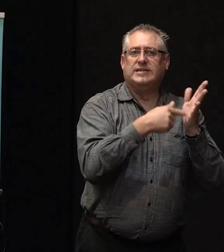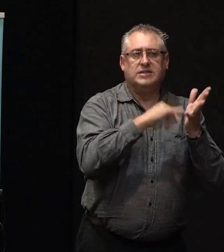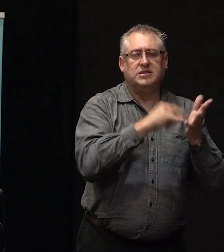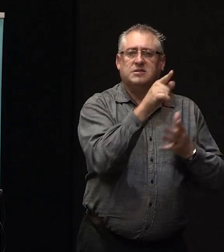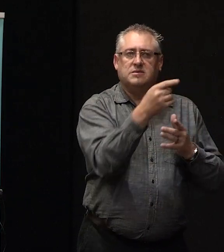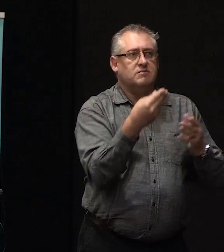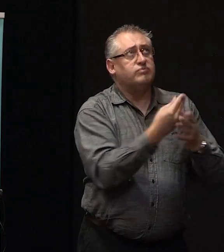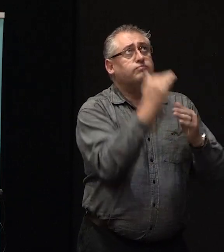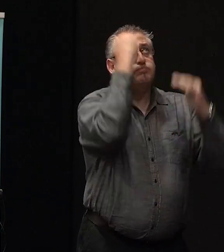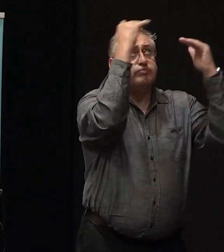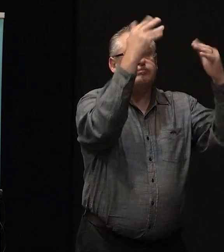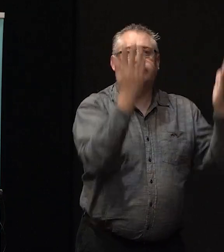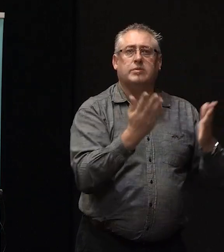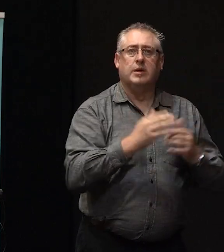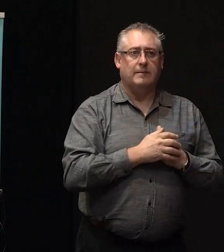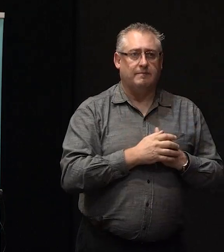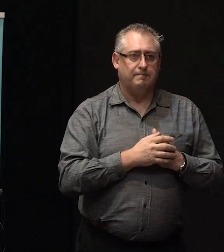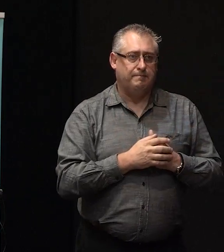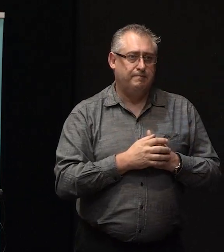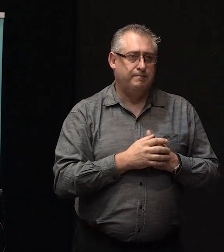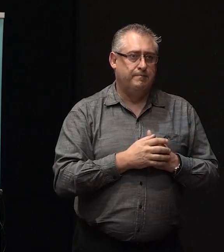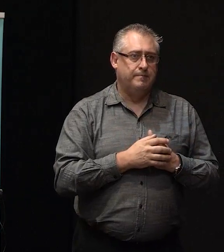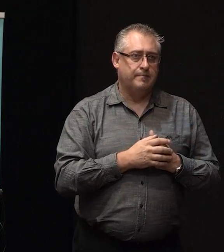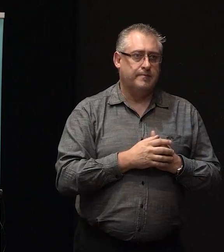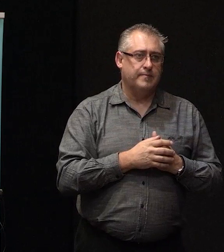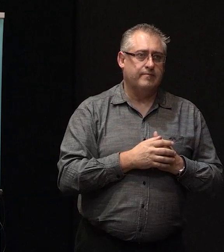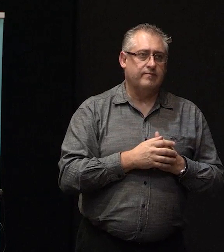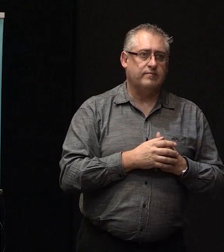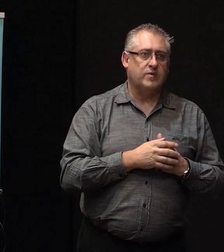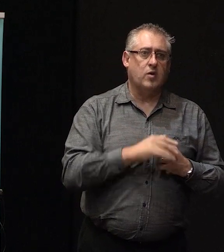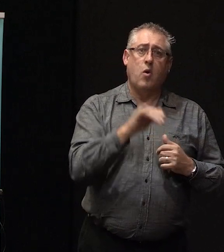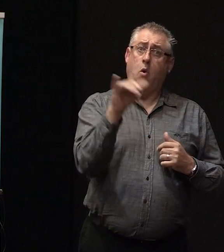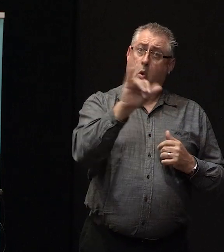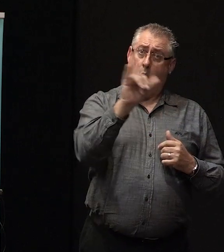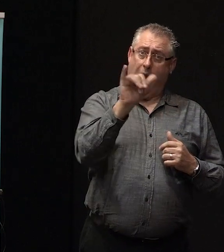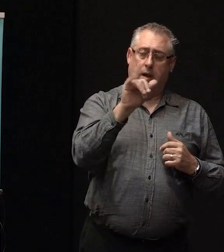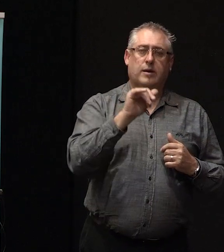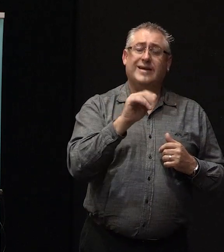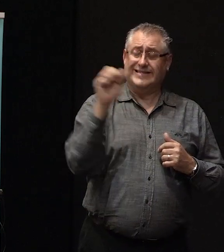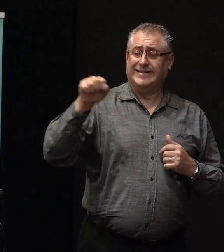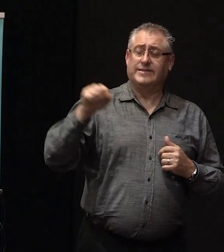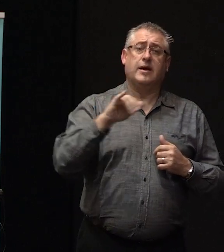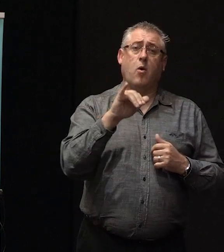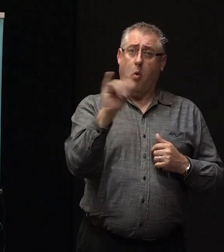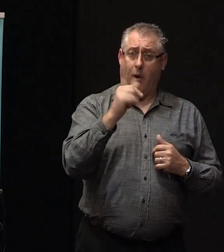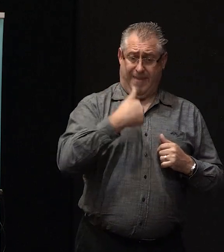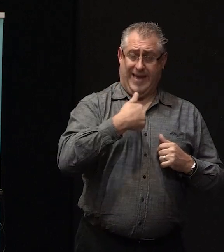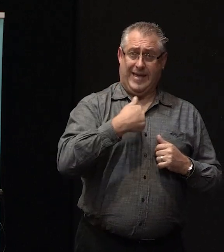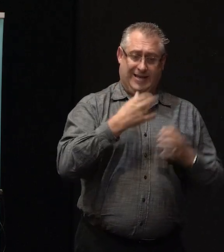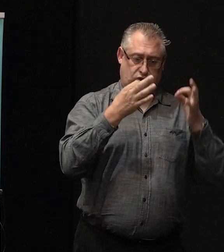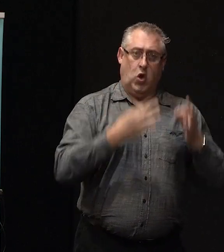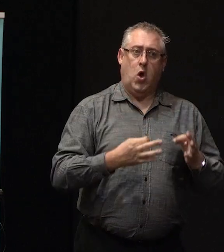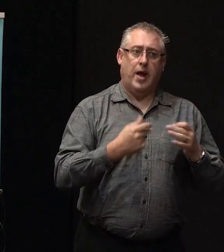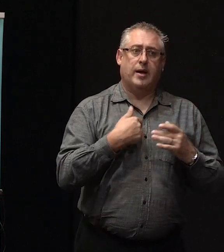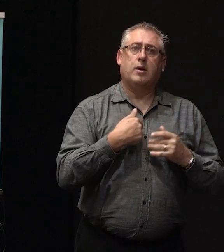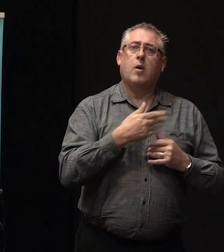in the wall and the ceiling and all that sort of stuff? That's right. Or even if you choose... I can start with that question. Sorry. If you, but also if you as a homeowner wanted